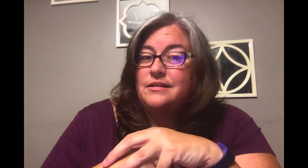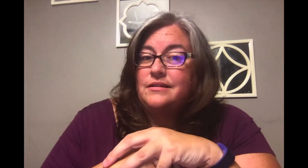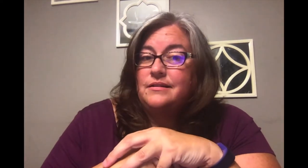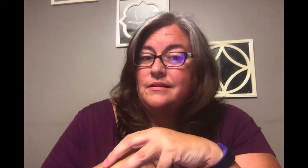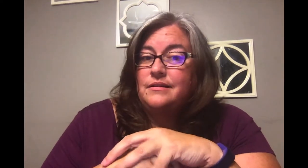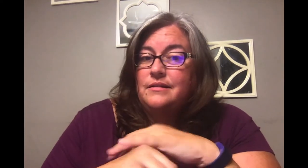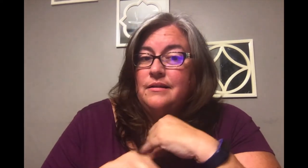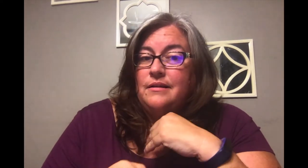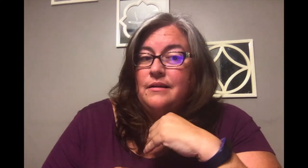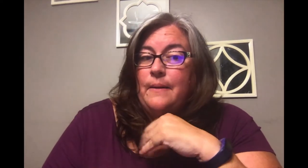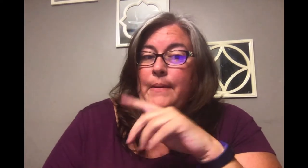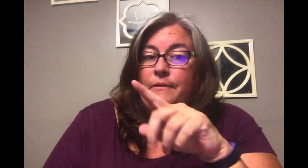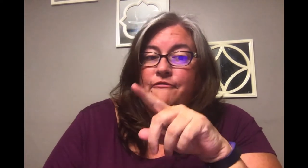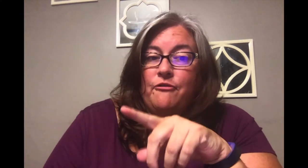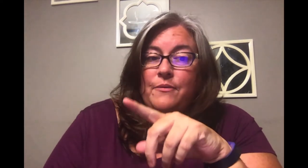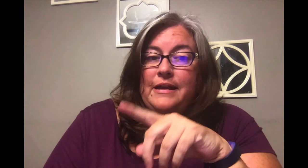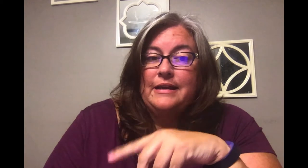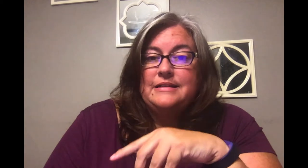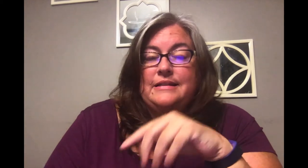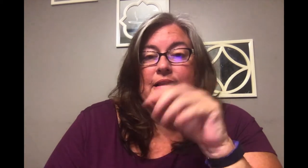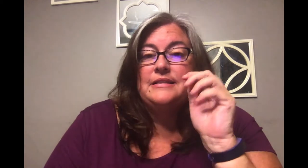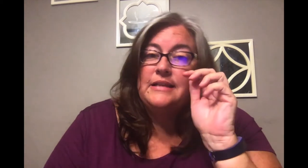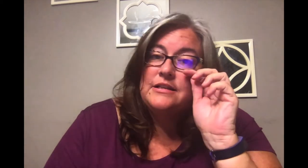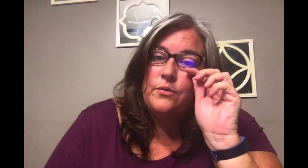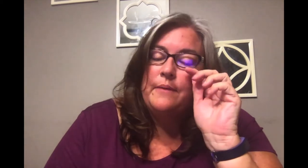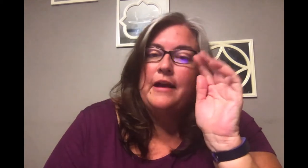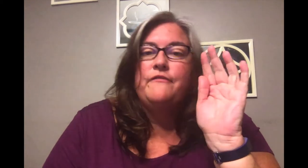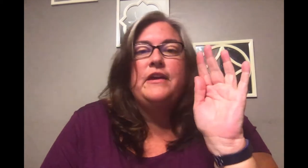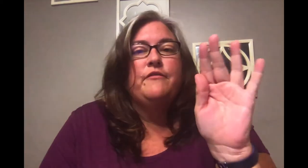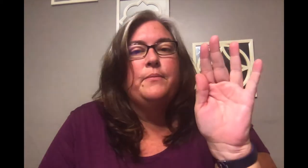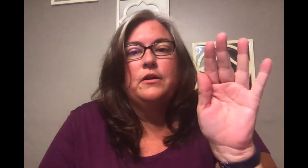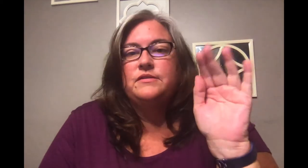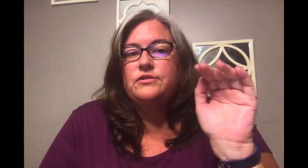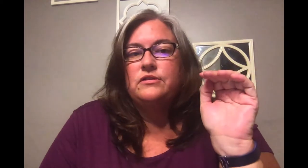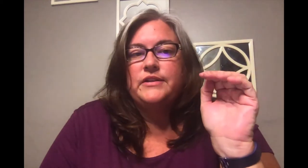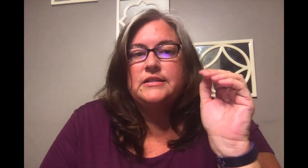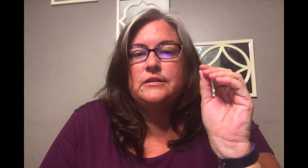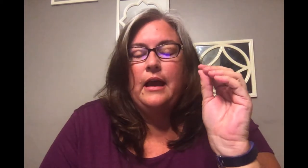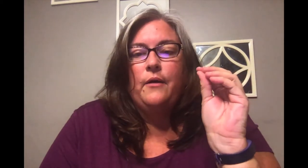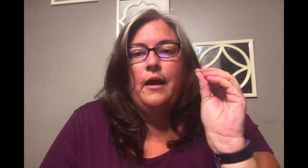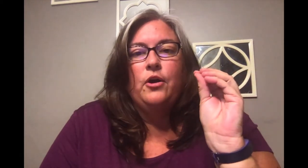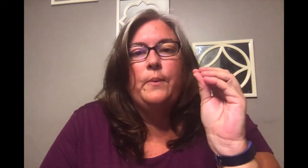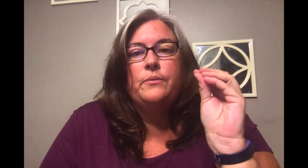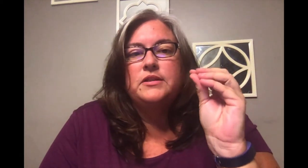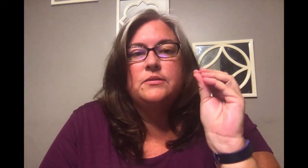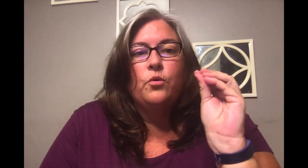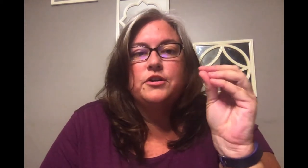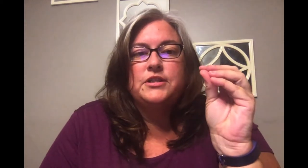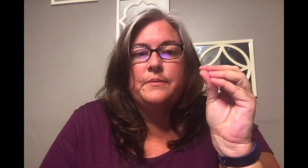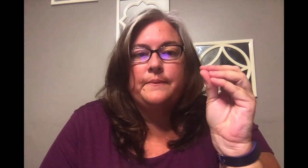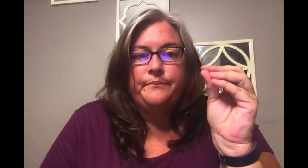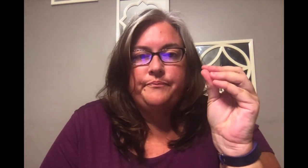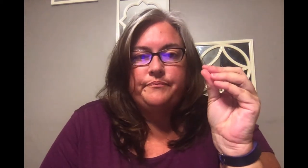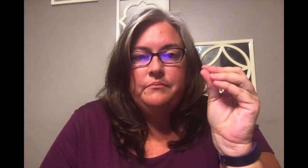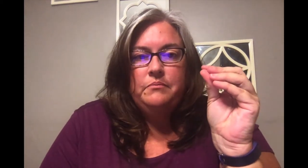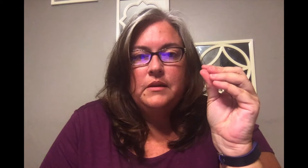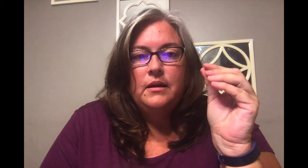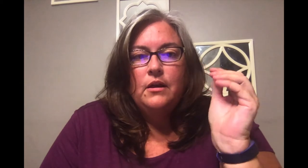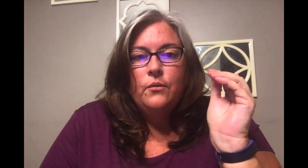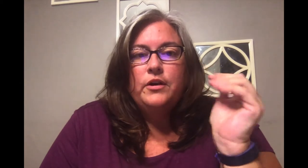but before we get into that let's get into one of my favorite parts of service and open with some worship we're going to